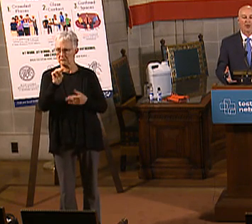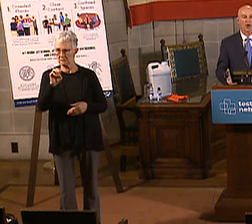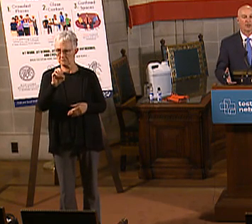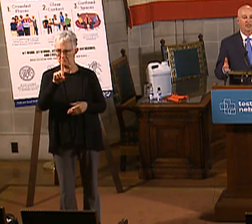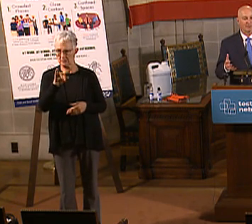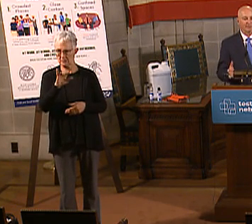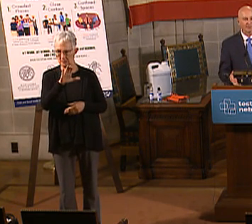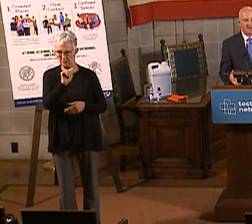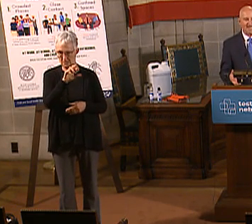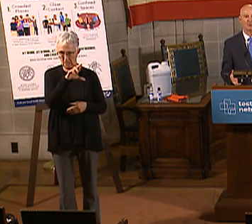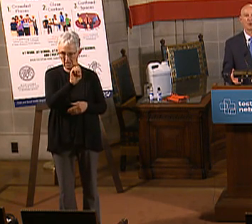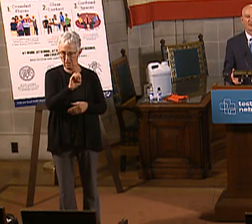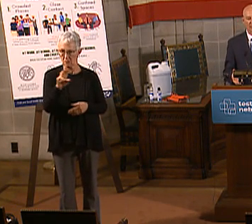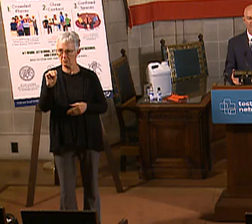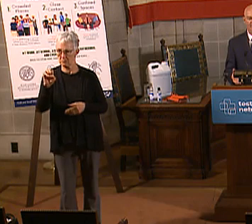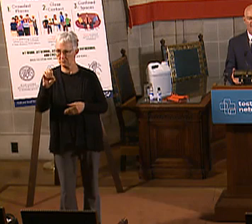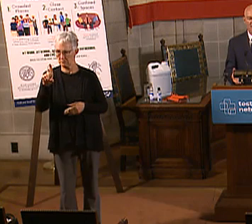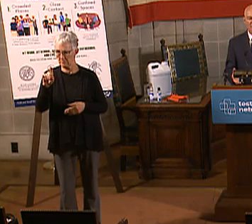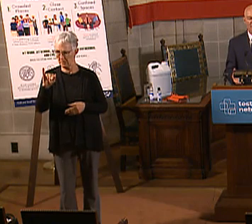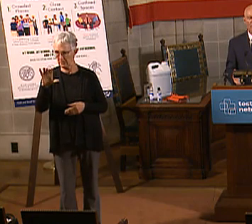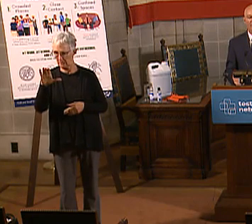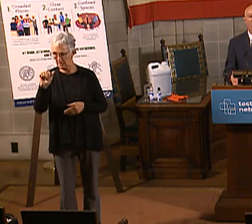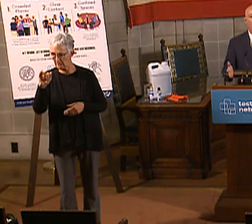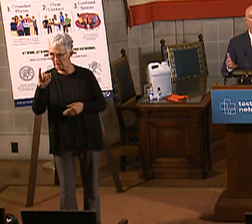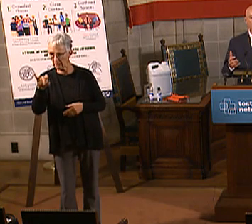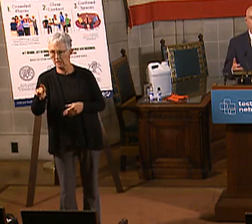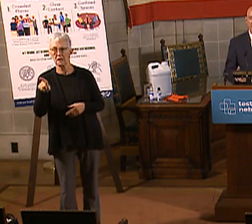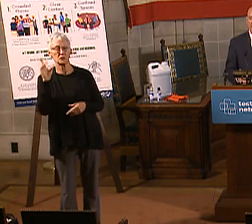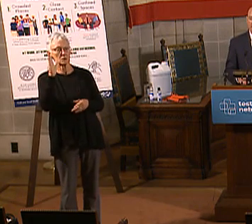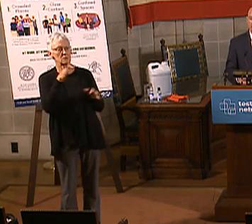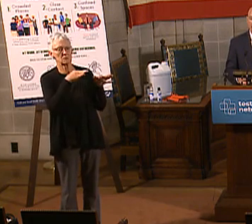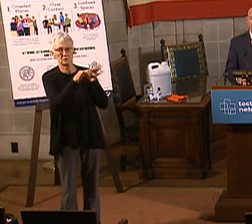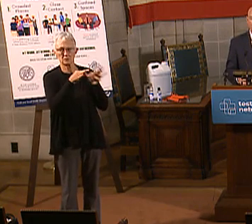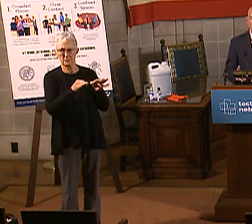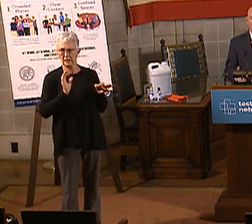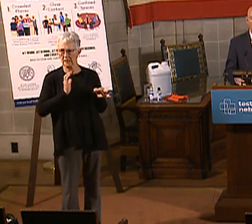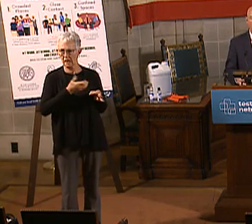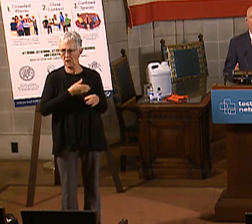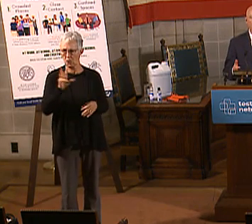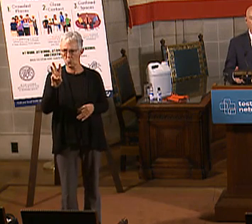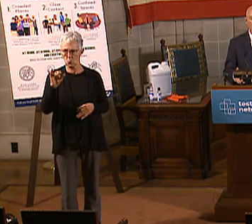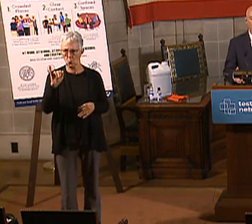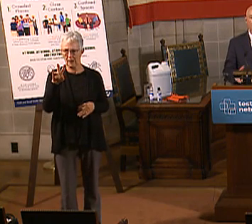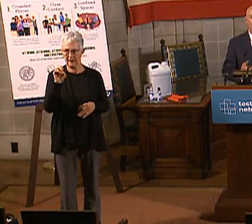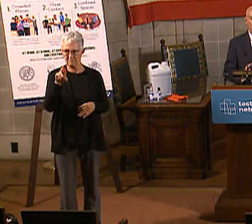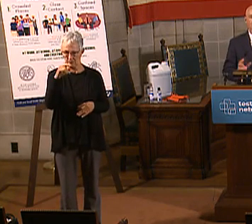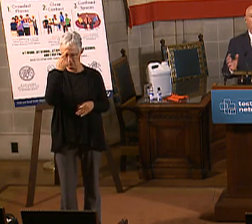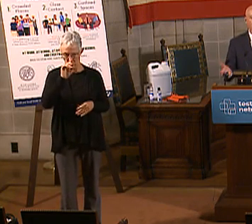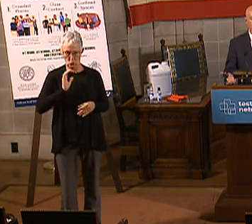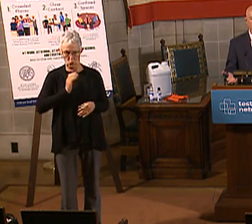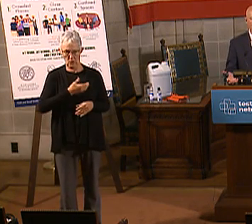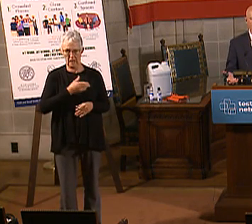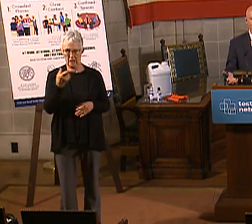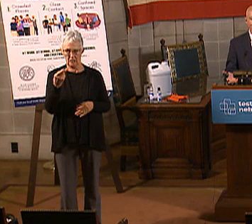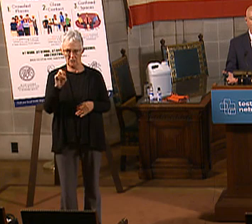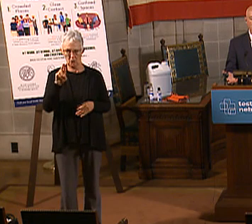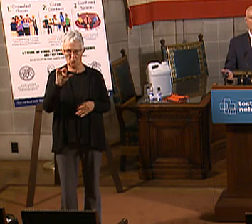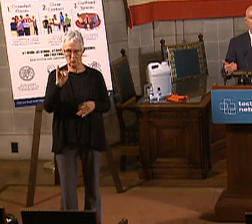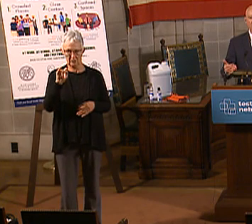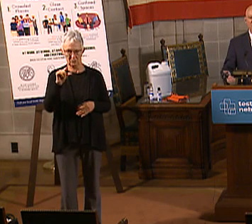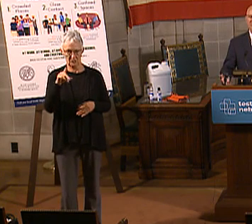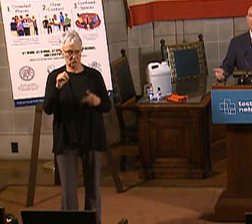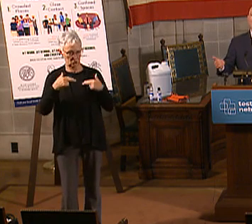about our 11-15 waiver for our Heritage Health Adult or Medicaid expansion.